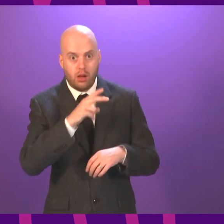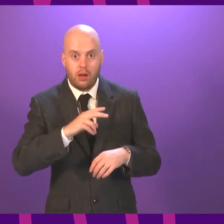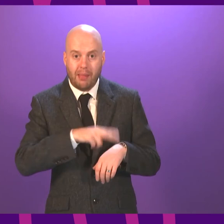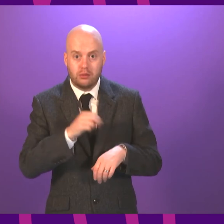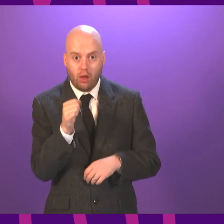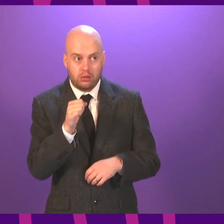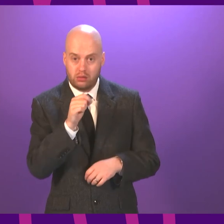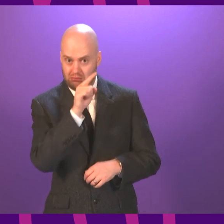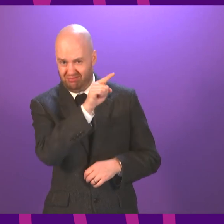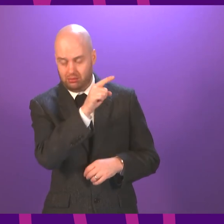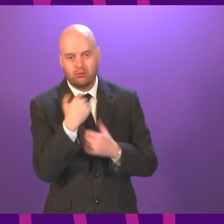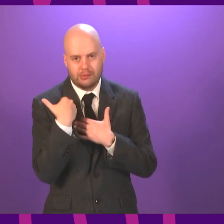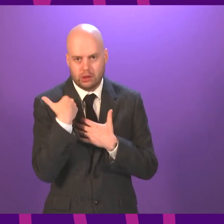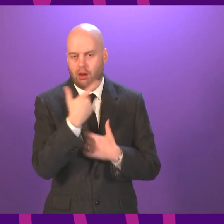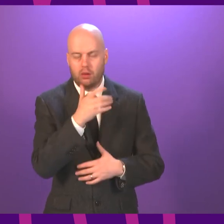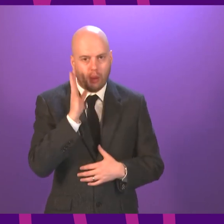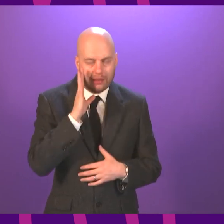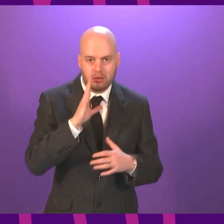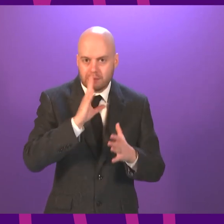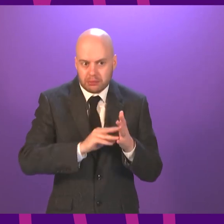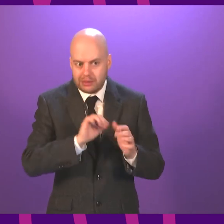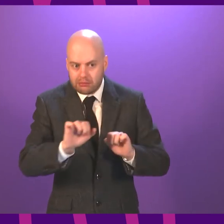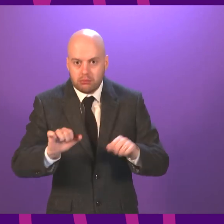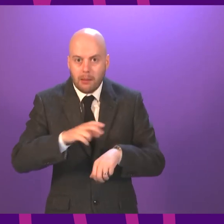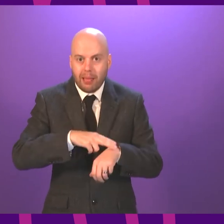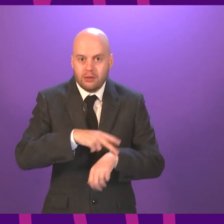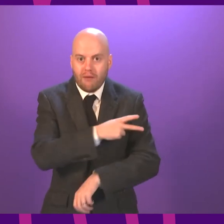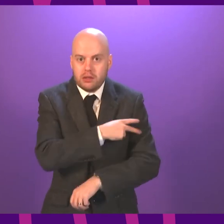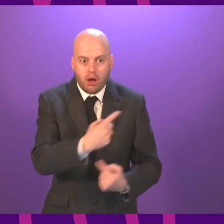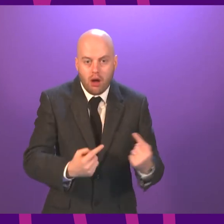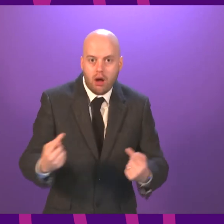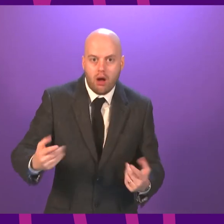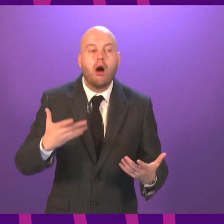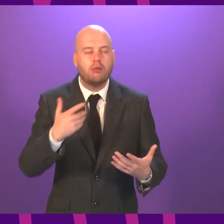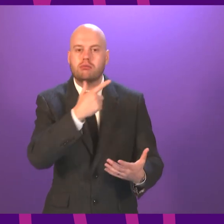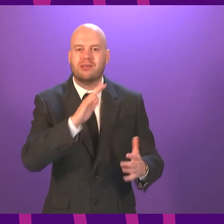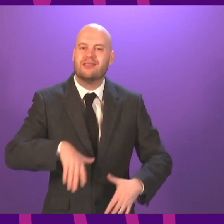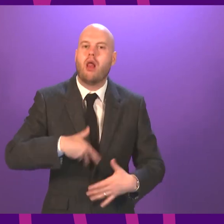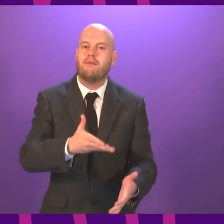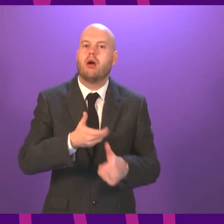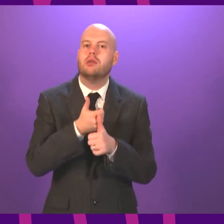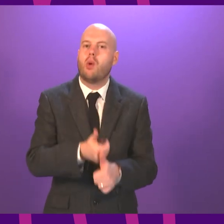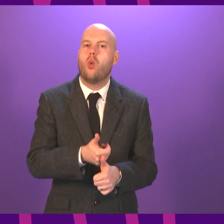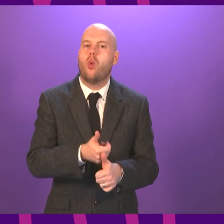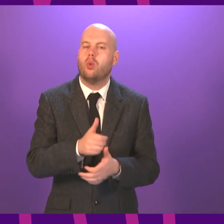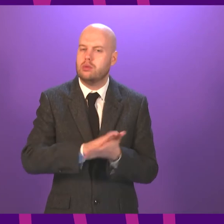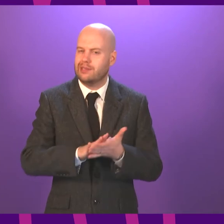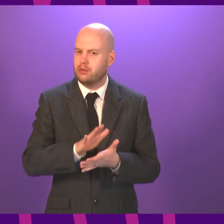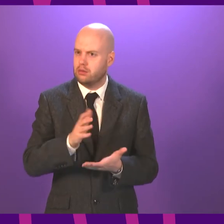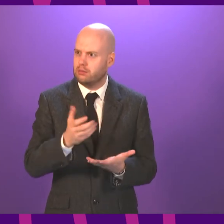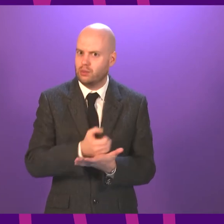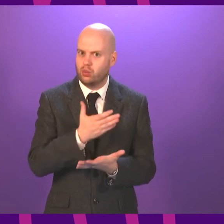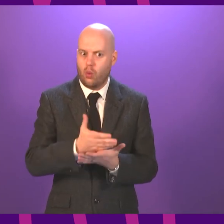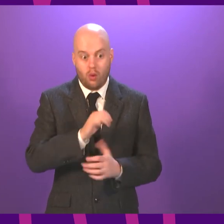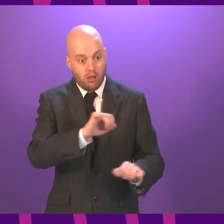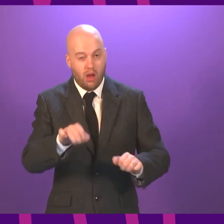listen to the experiences of the police service and deliver that support to make sure that in the very challenging work that